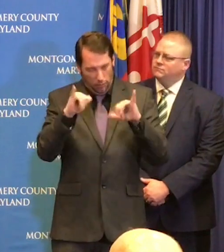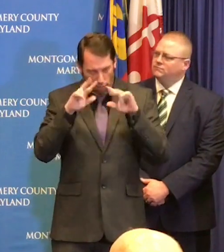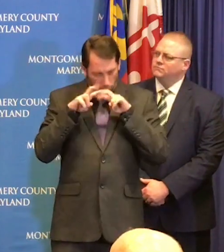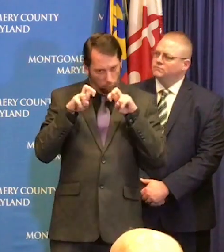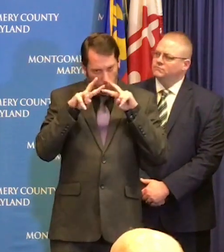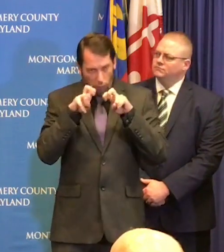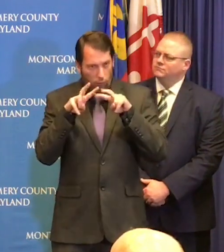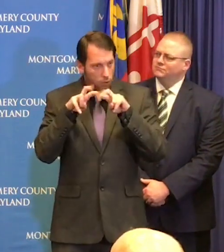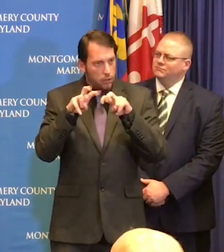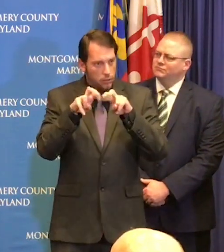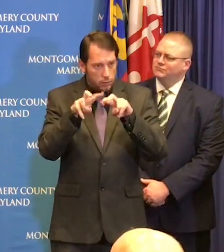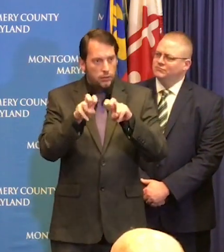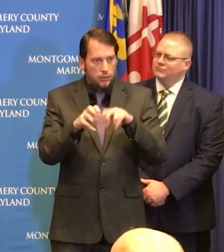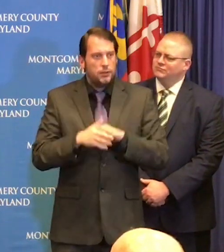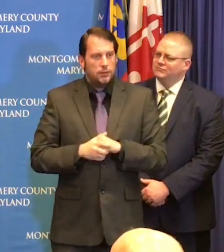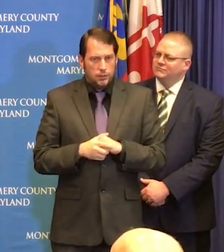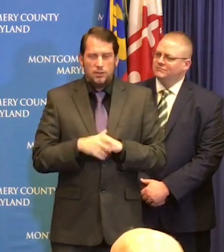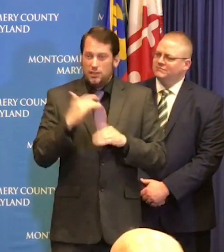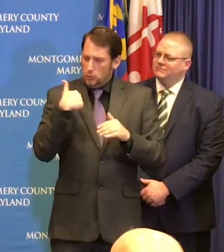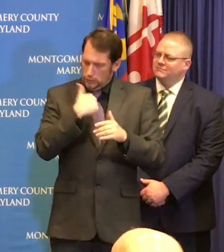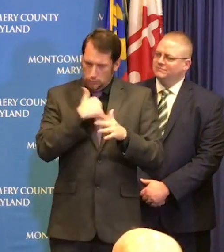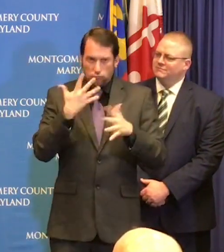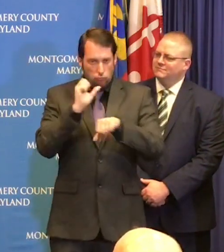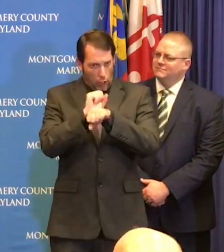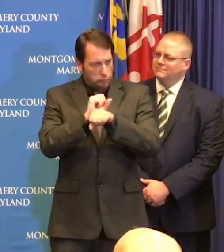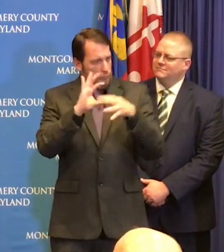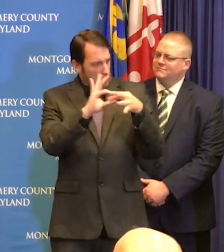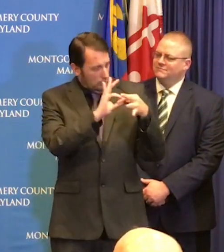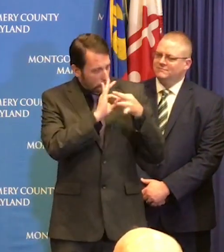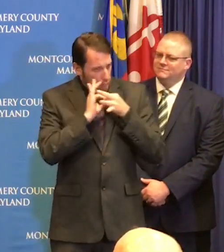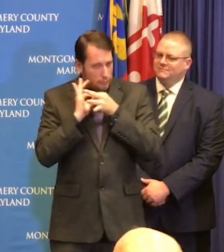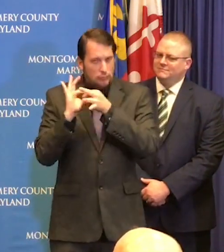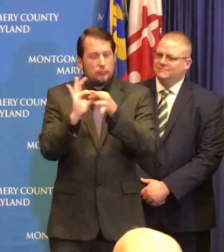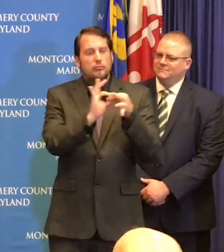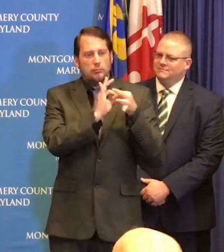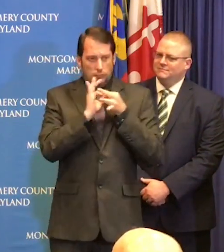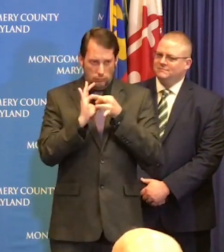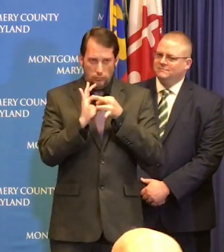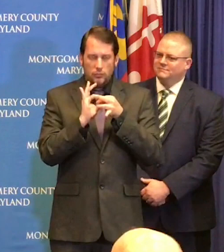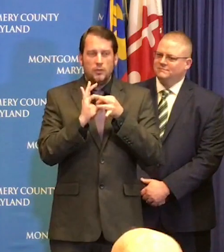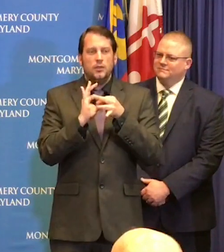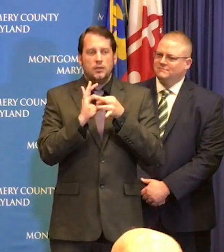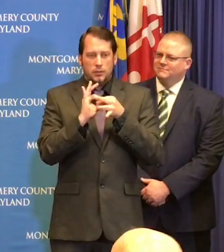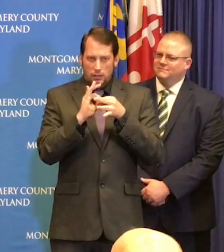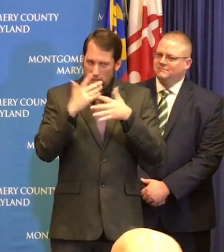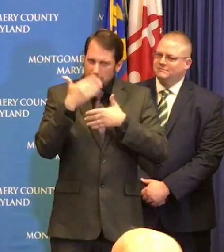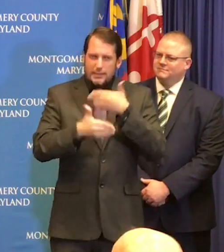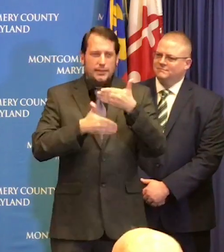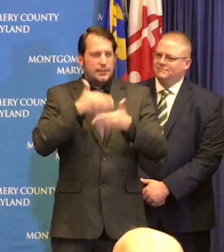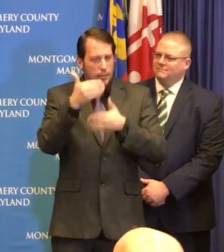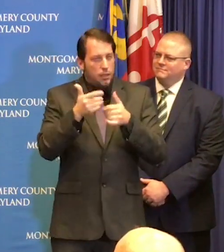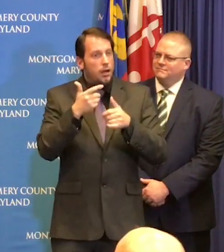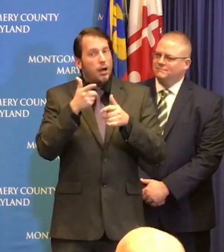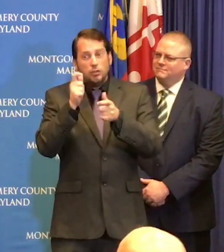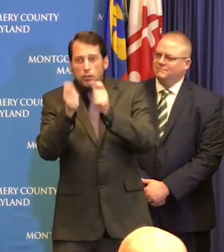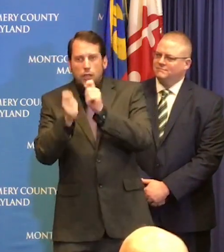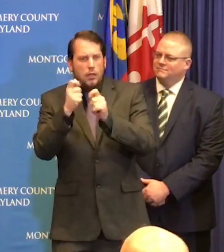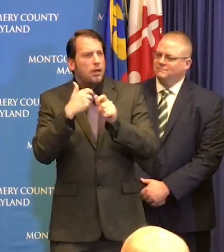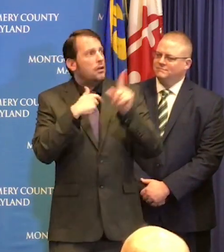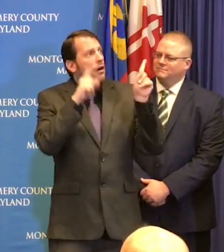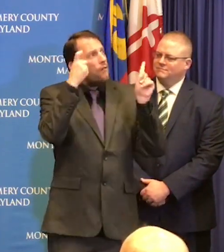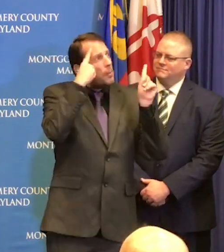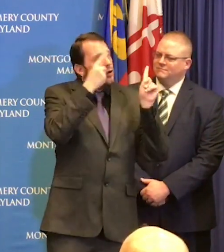situation evolves we're going to continue to work with the state to make sure that we are informing each other and involve evolving our